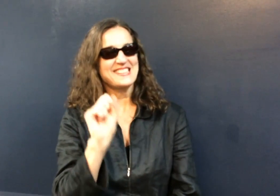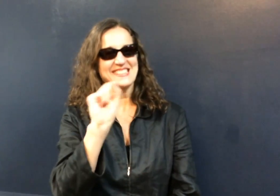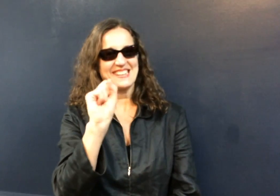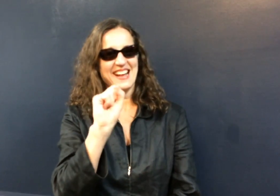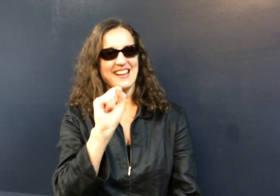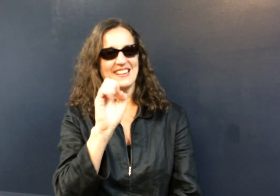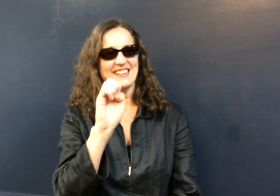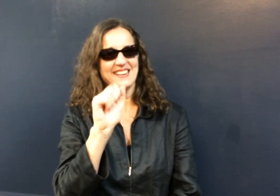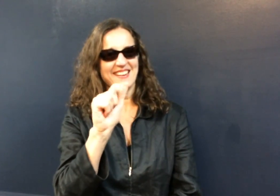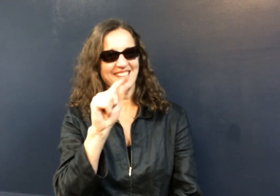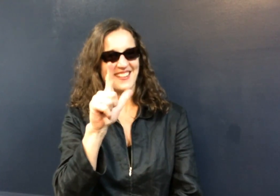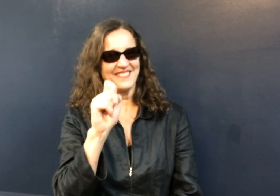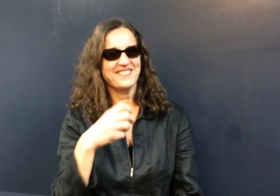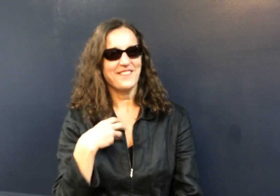I'm from Seattle, Washington.